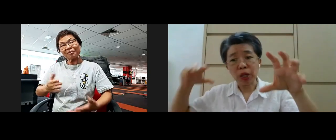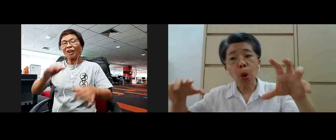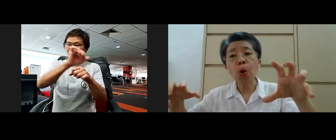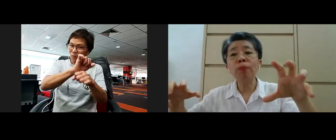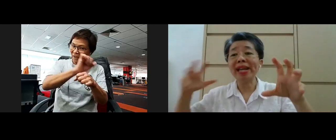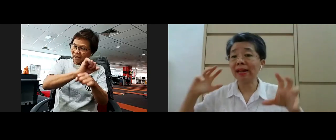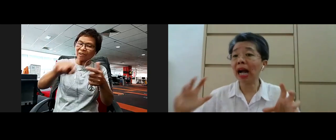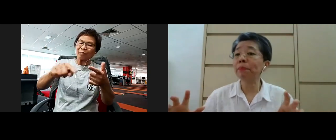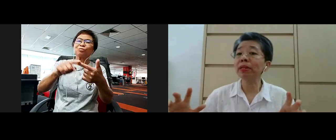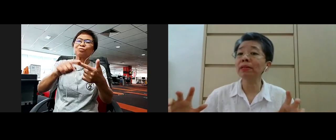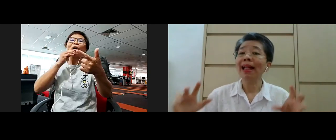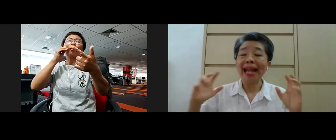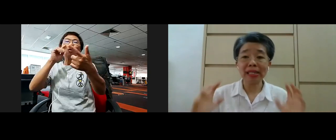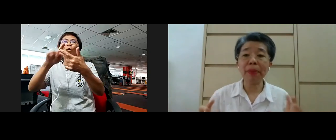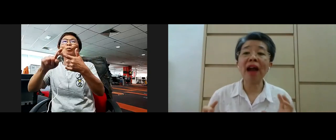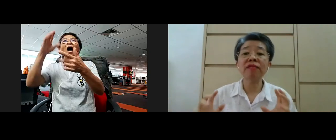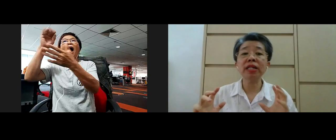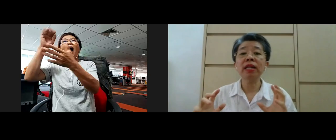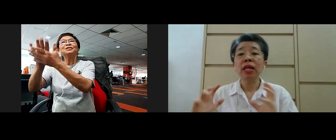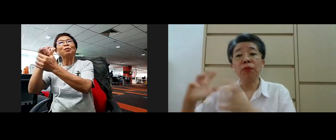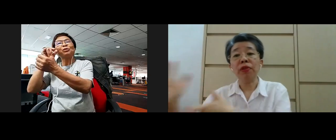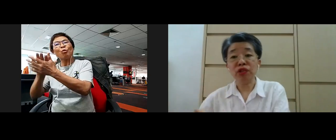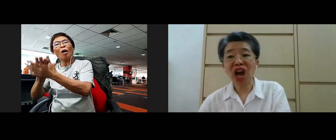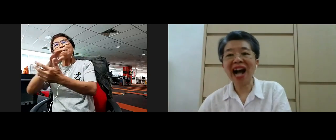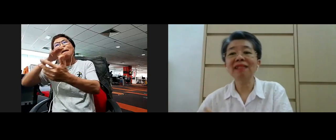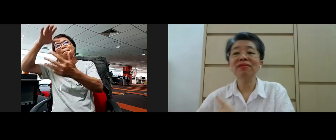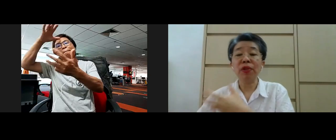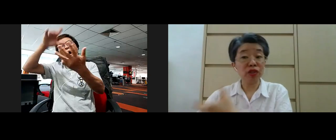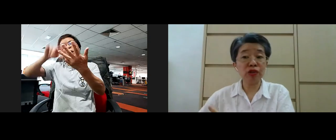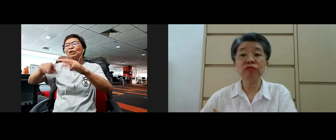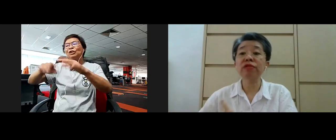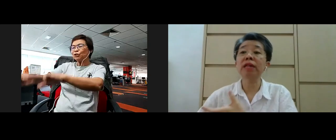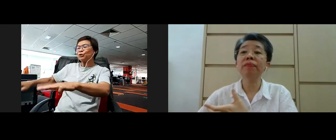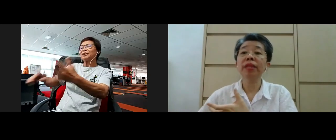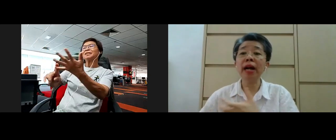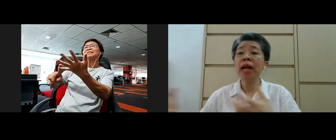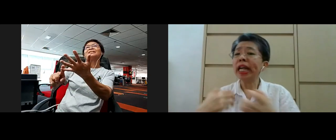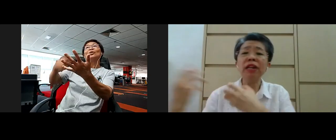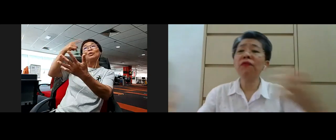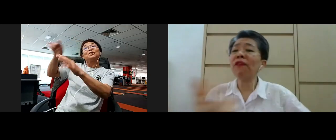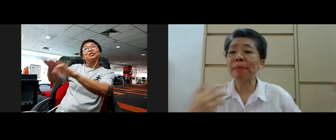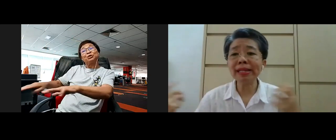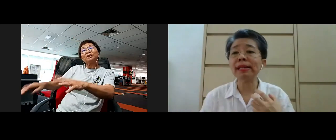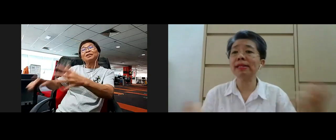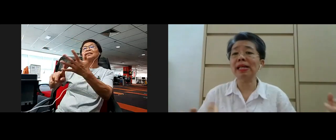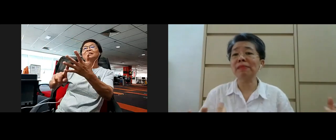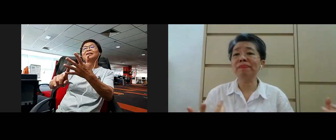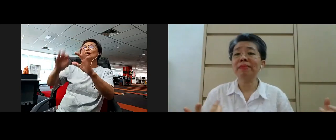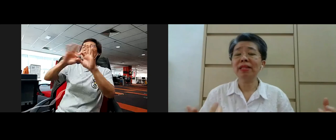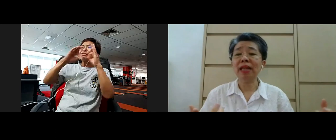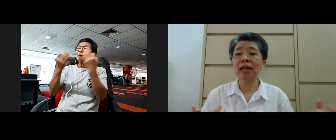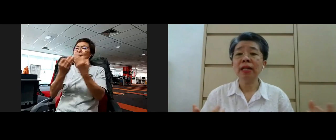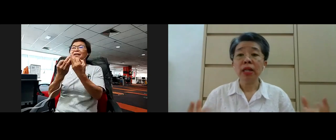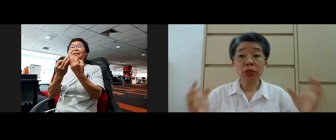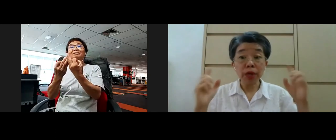at home as a couple as a parent with your child with your children yeah in family system